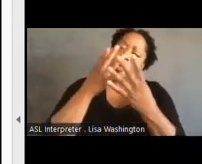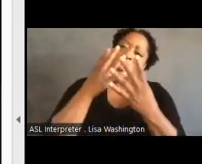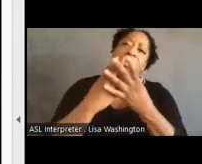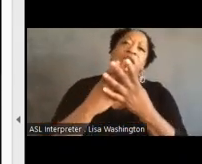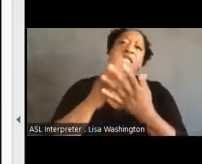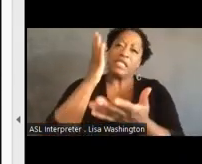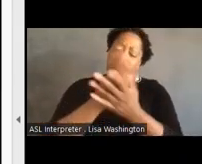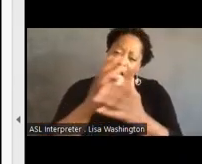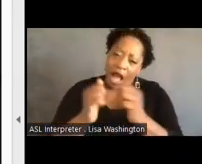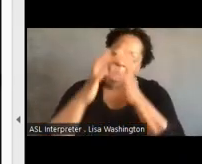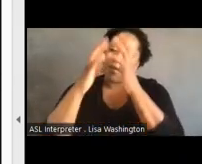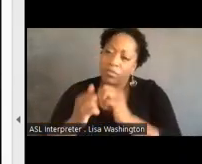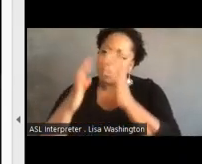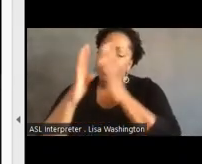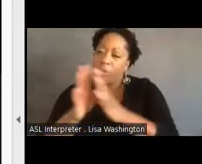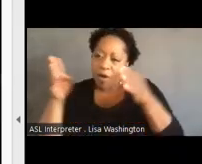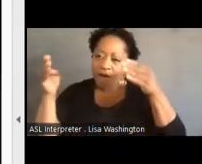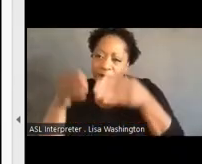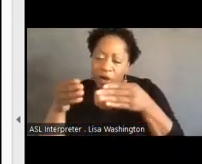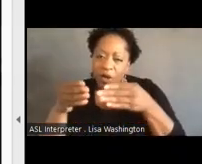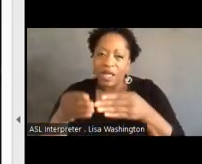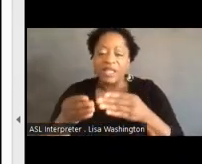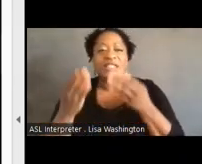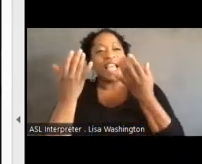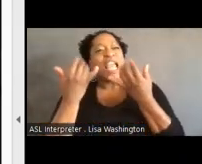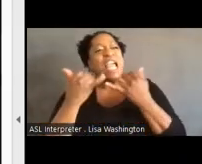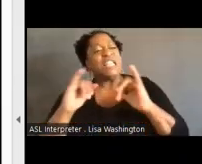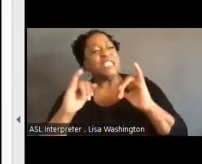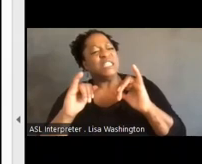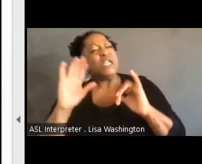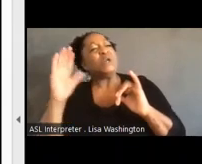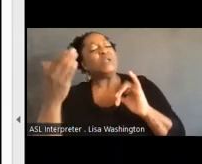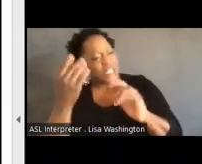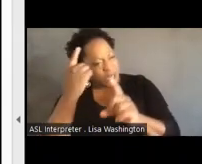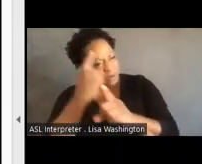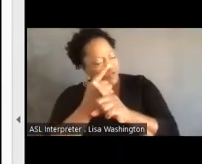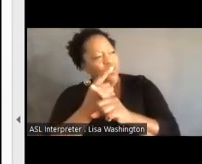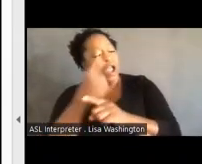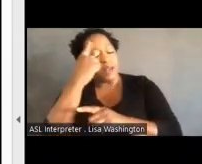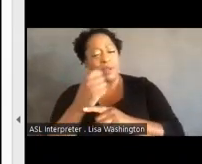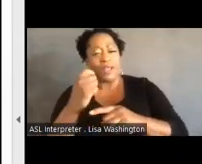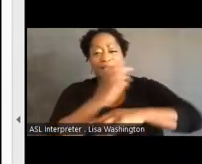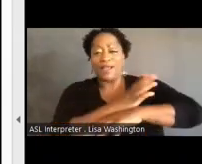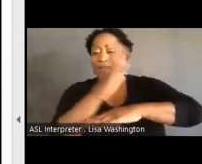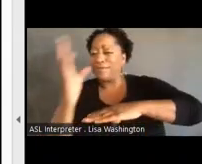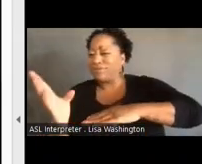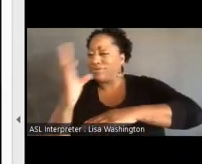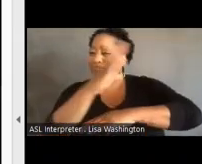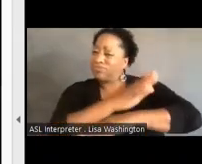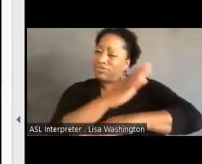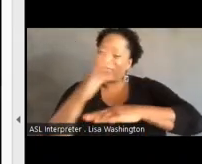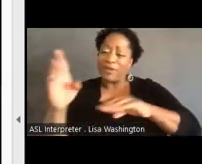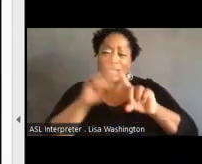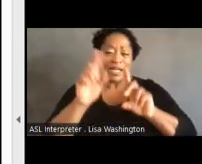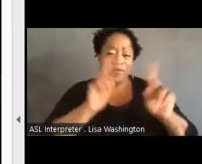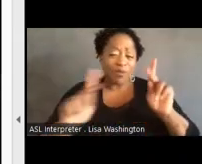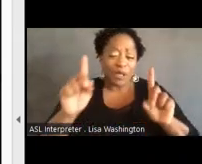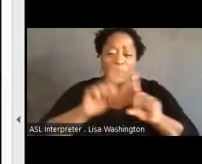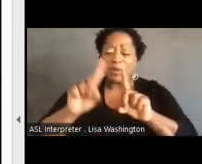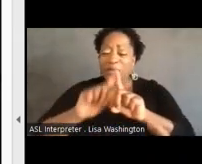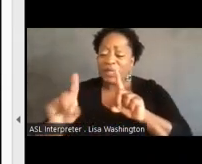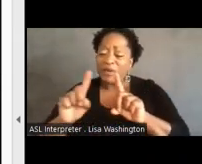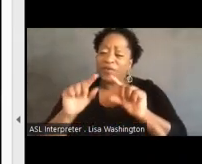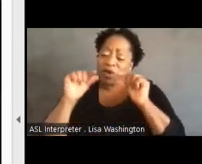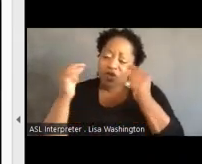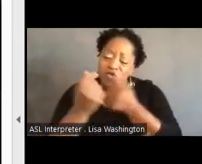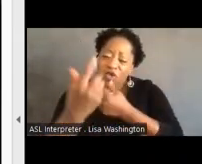orientation, and that actually still seems right to me, given the broad range of people and groups involved. But the coalition